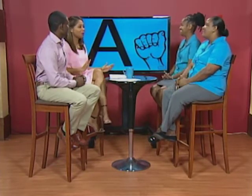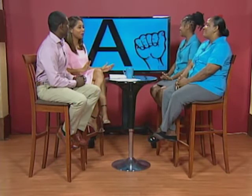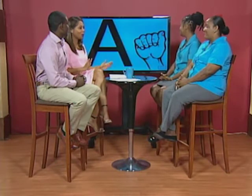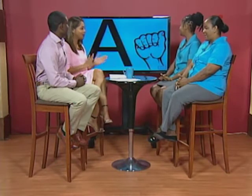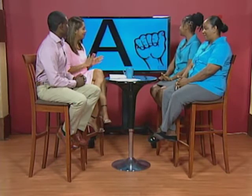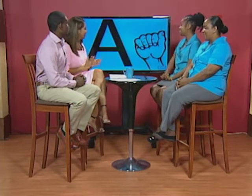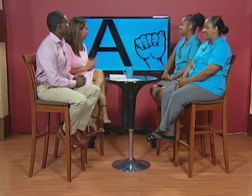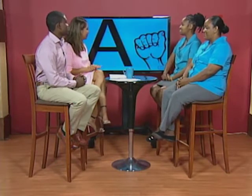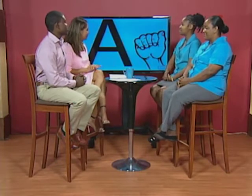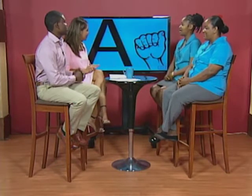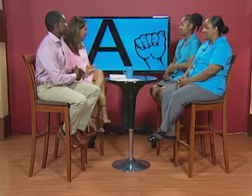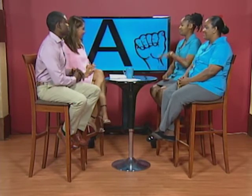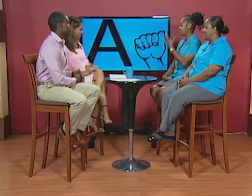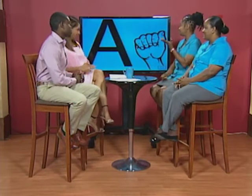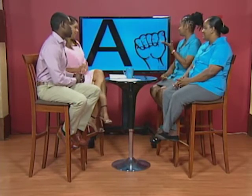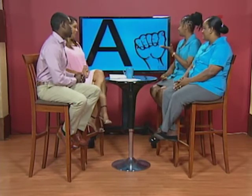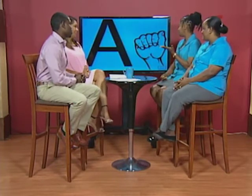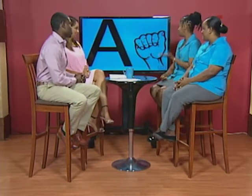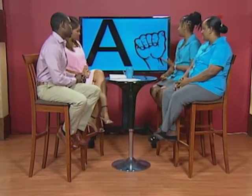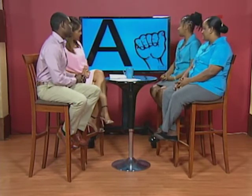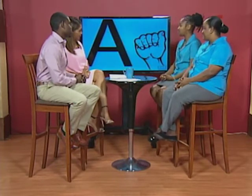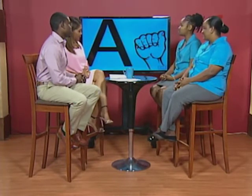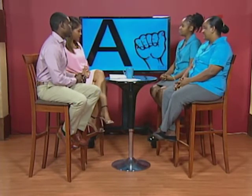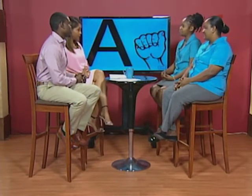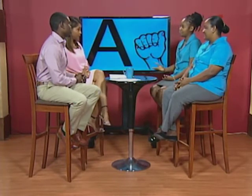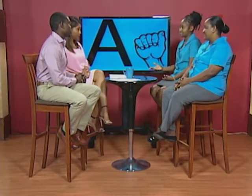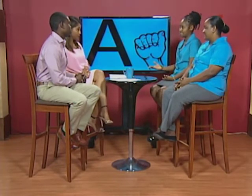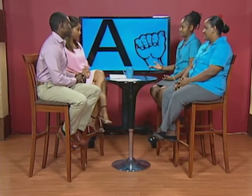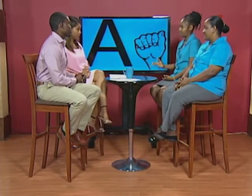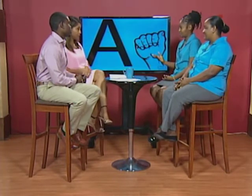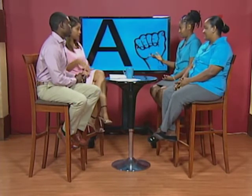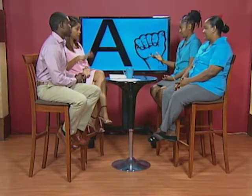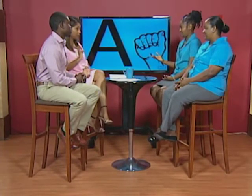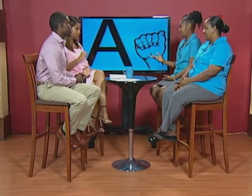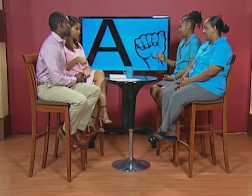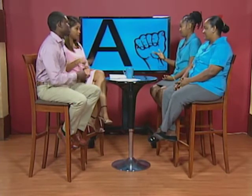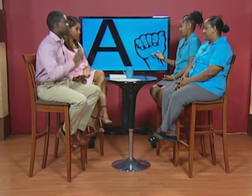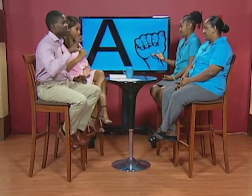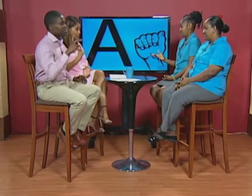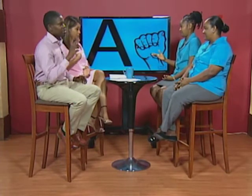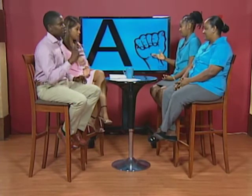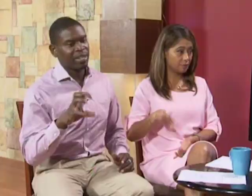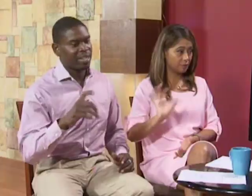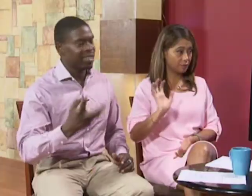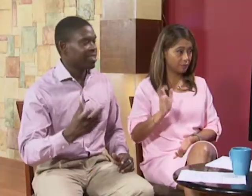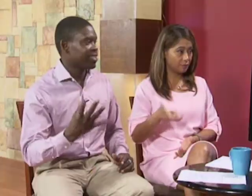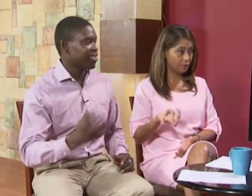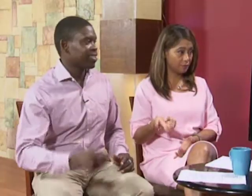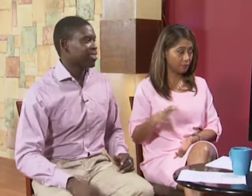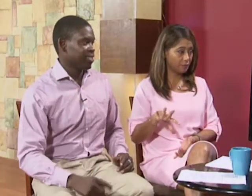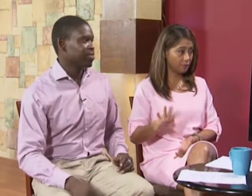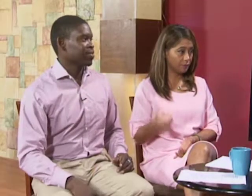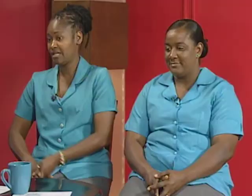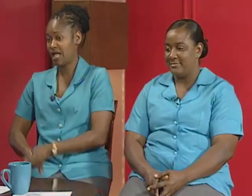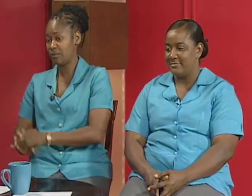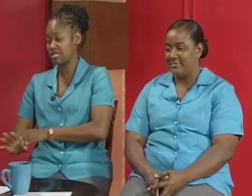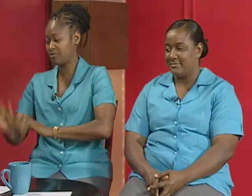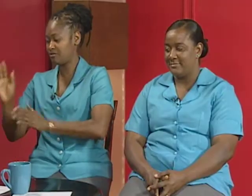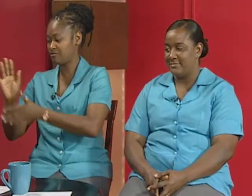yeah so um you basically use the dominant hand if you're left handed your left hand if your right hand use the right hand and when you're standing always put your